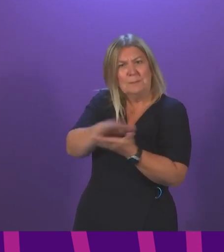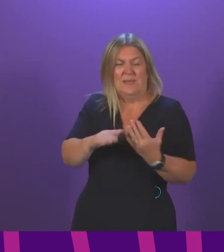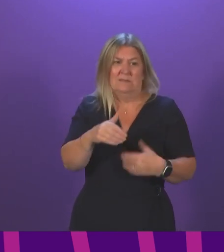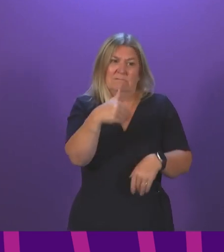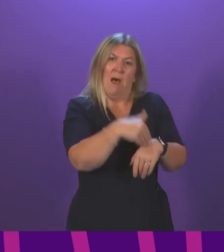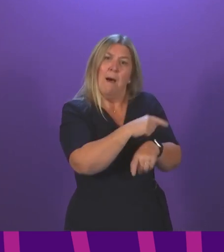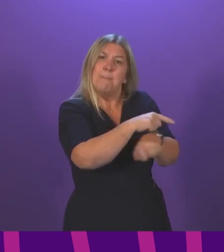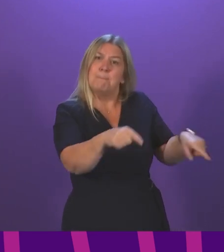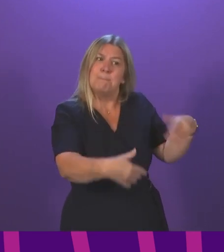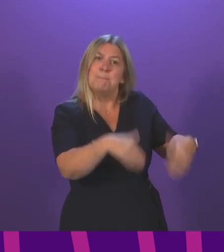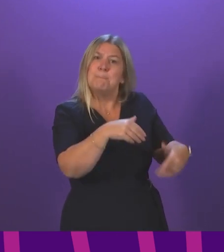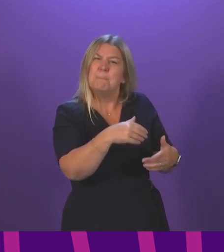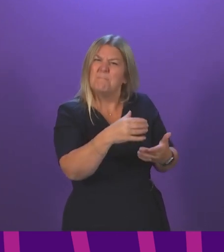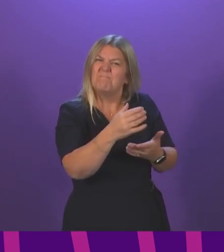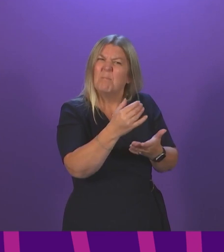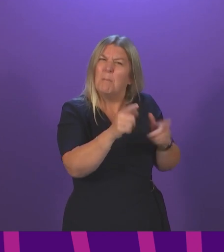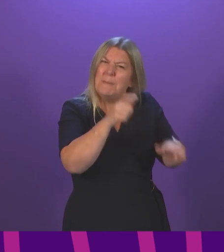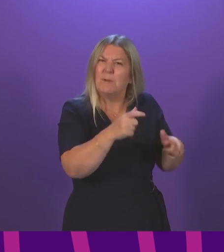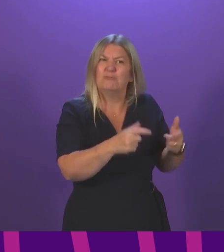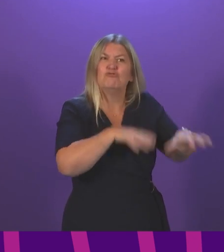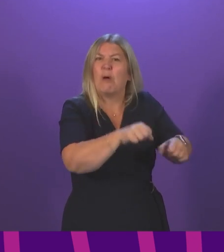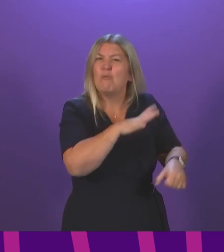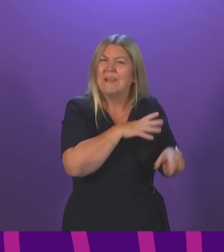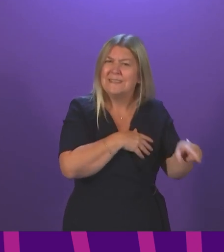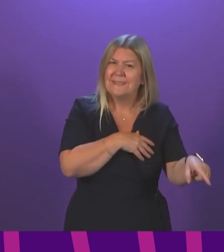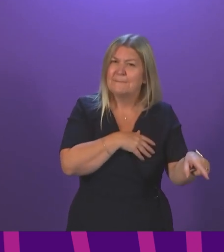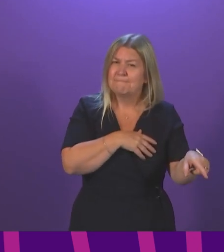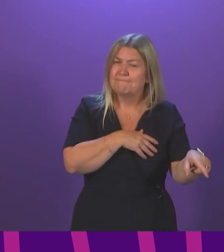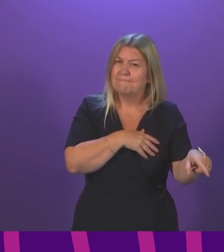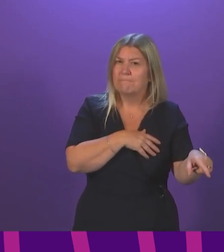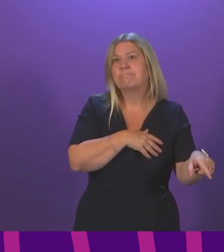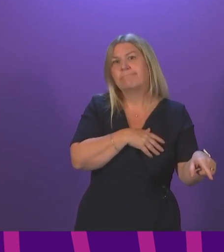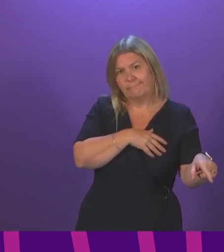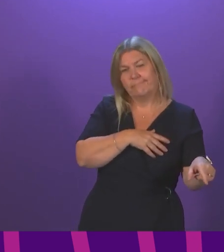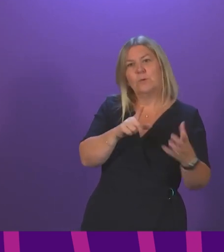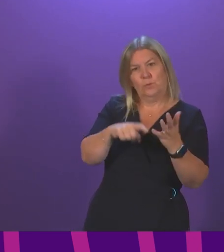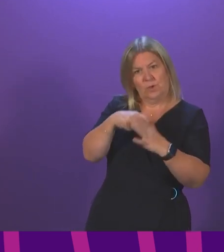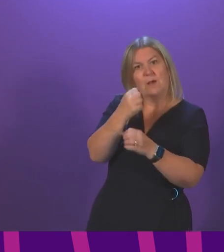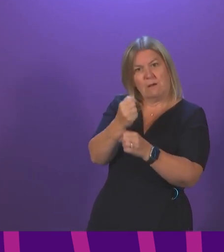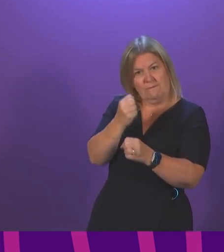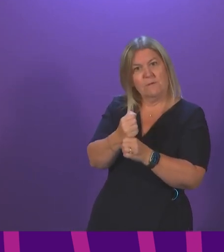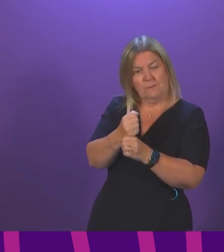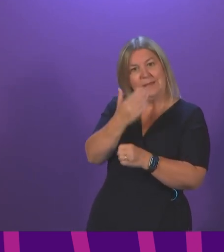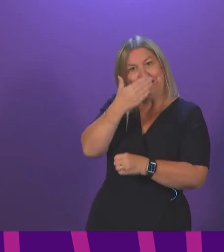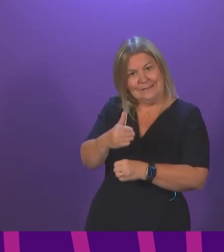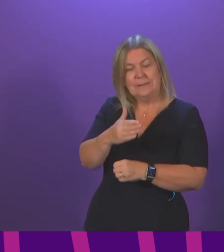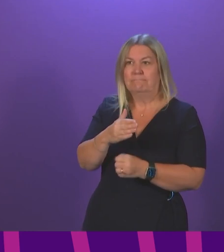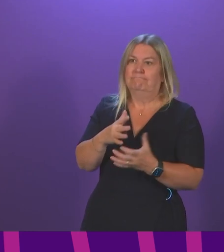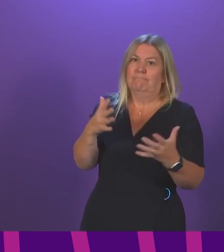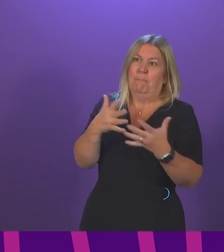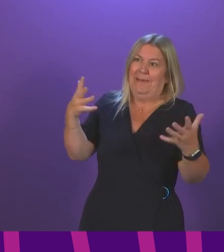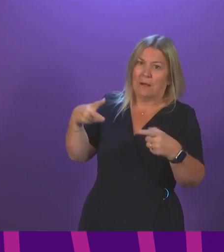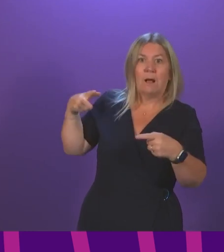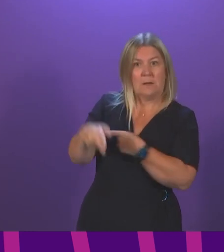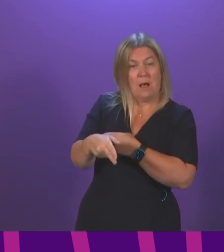should agree with if they care about these issues. We're also about to see from this UK government the biggest overnight cut to social